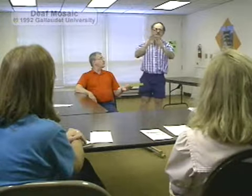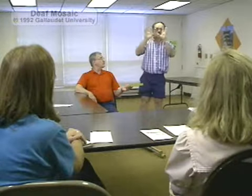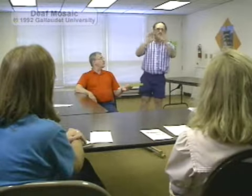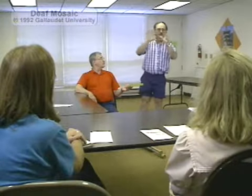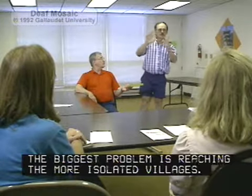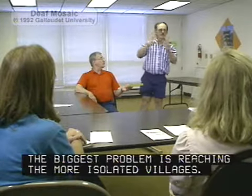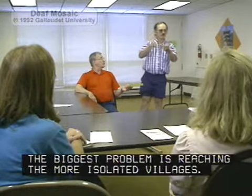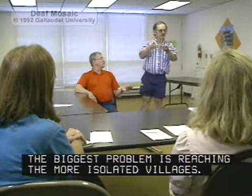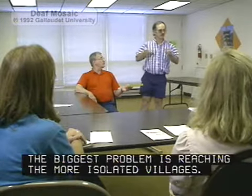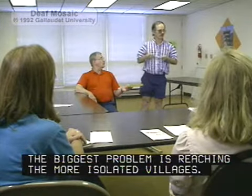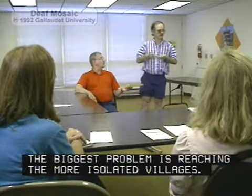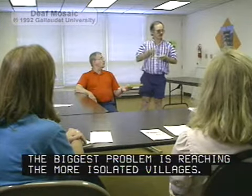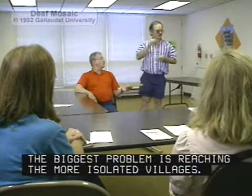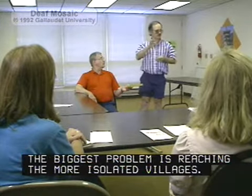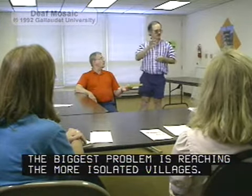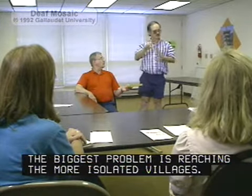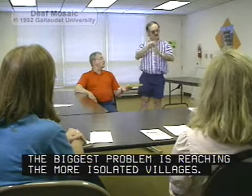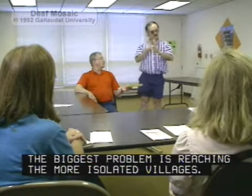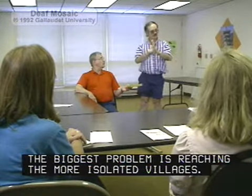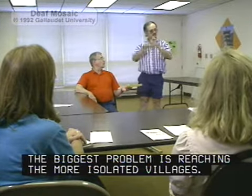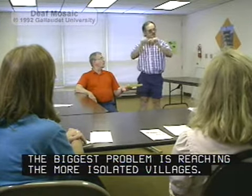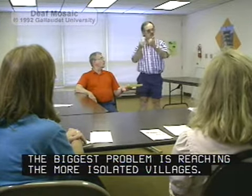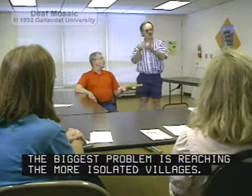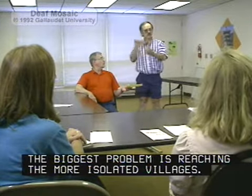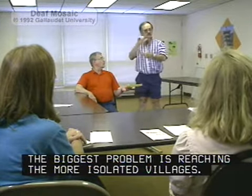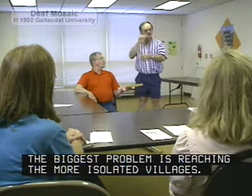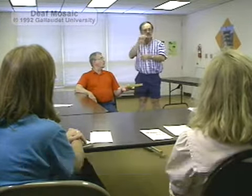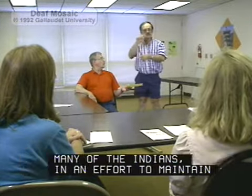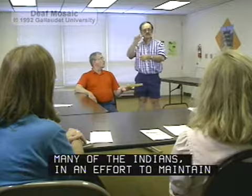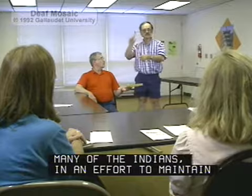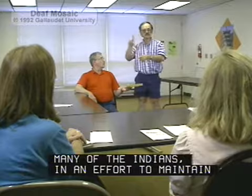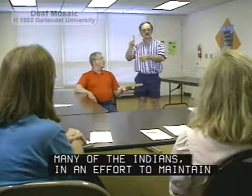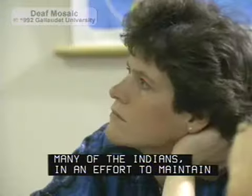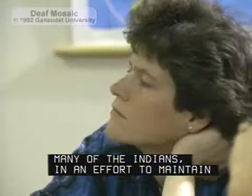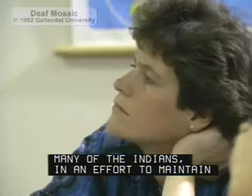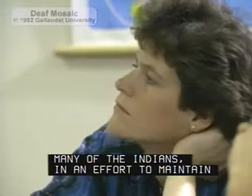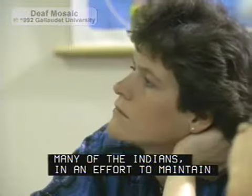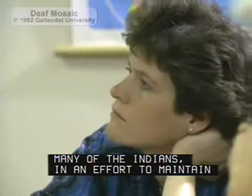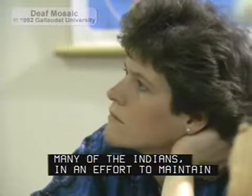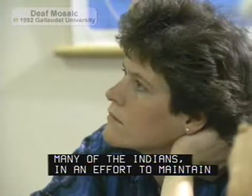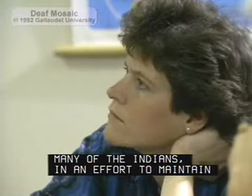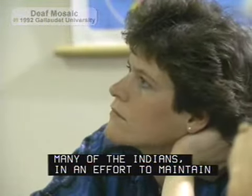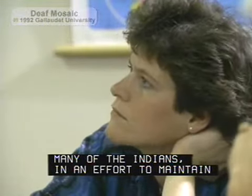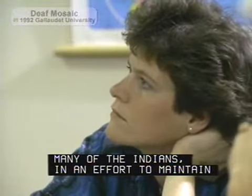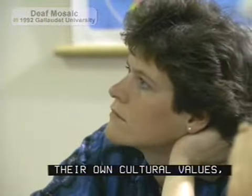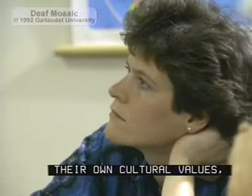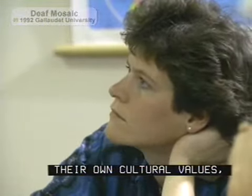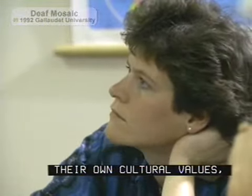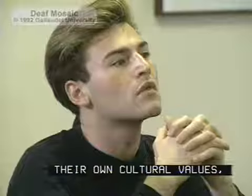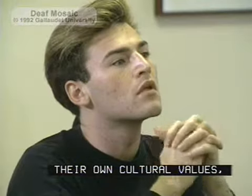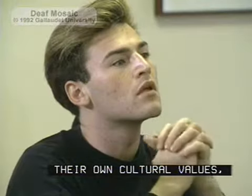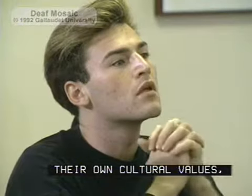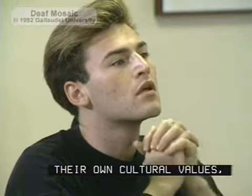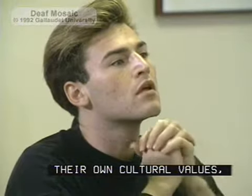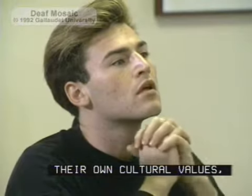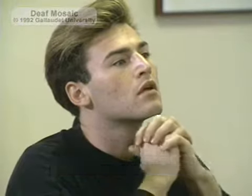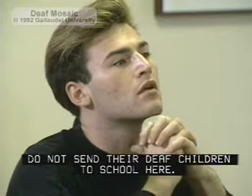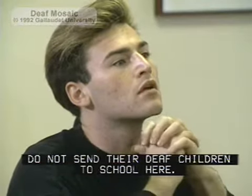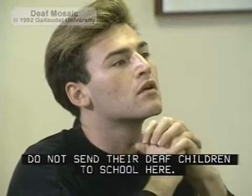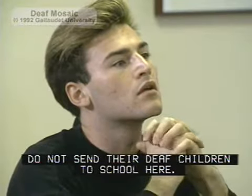The biggest problem is reaching the more isolated villages. Many of the Indians, in an effort to maintain their own cultural values, do not